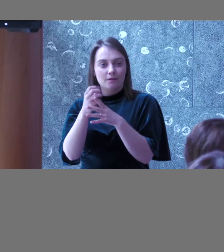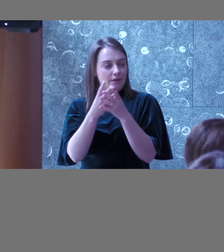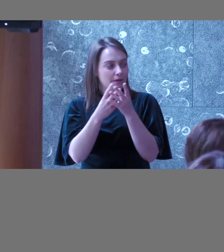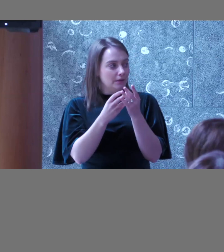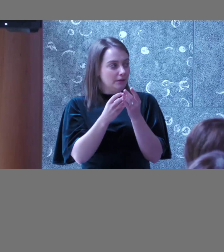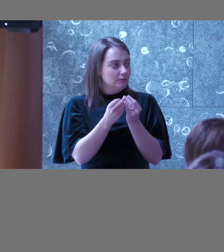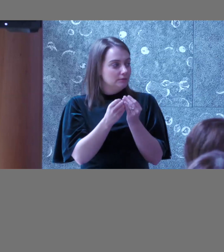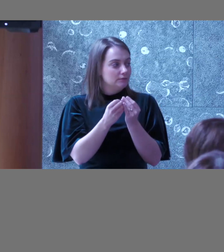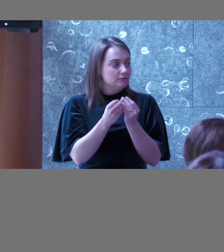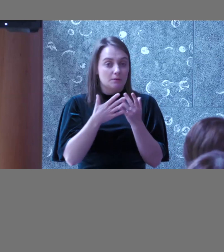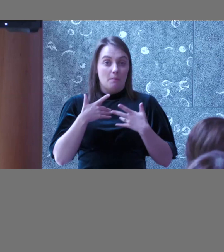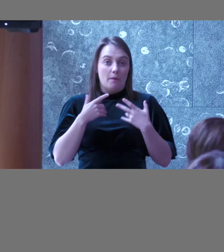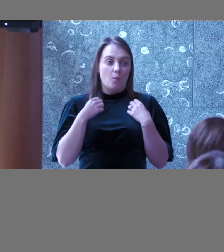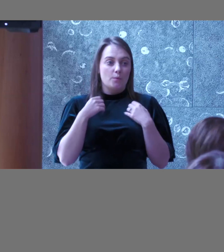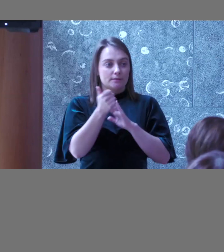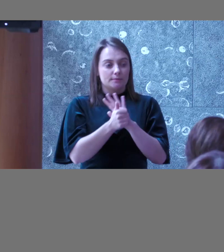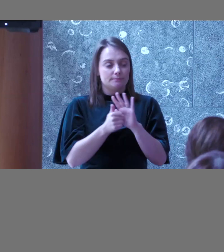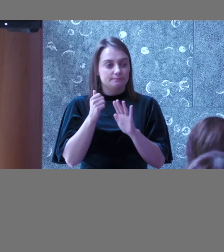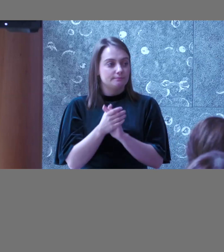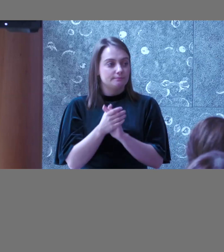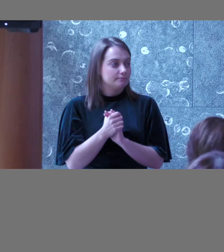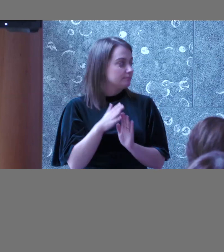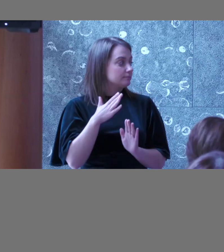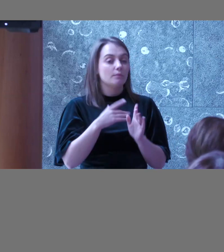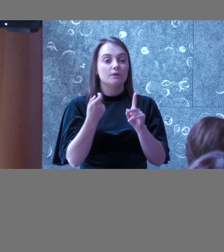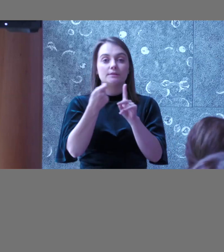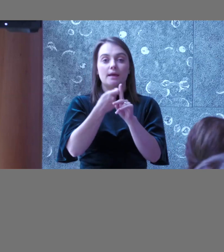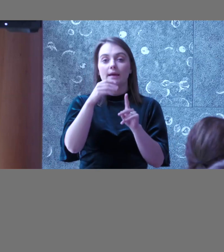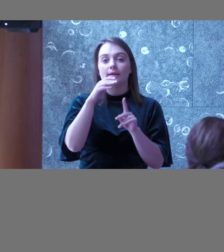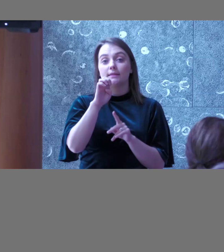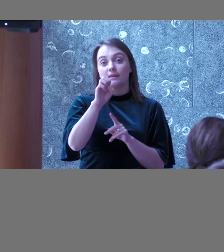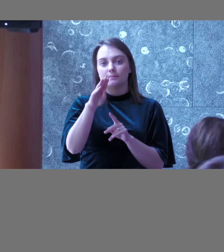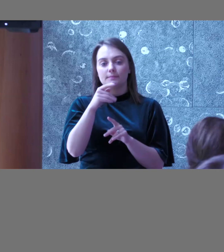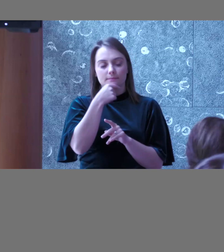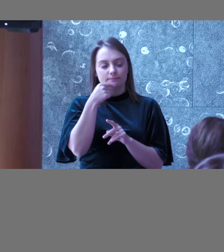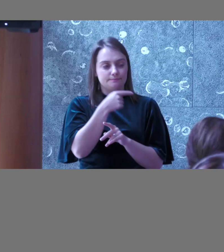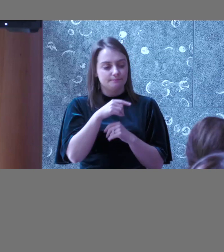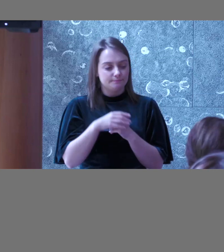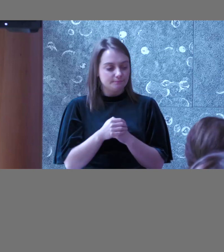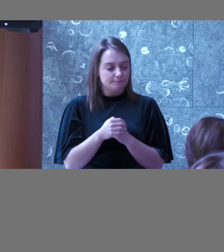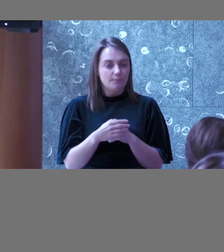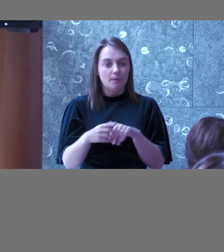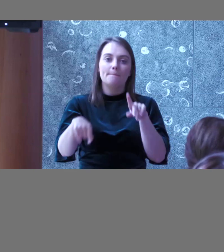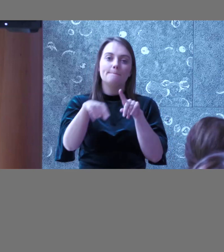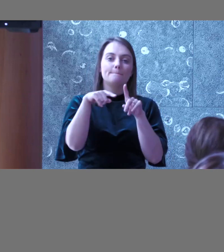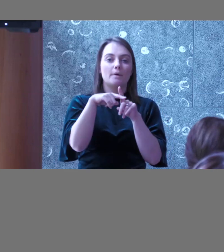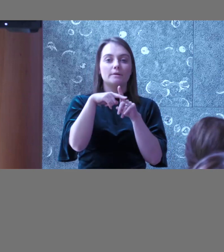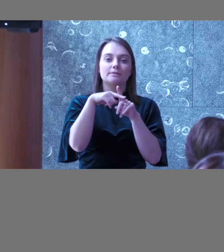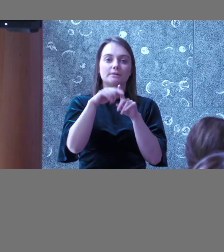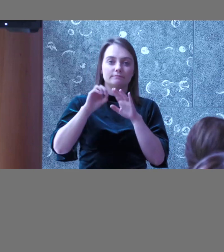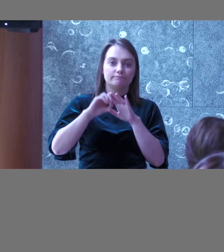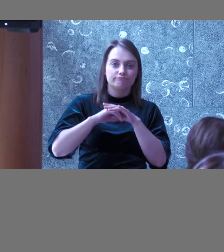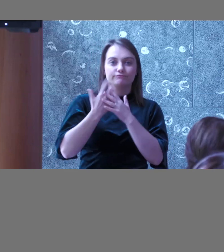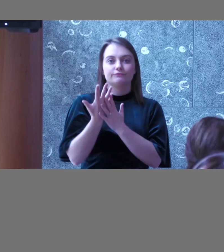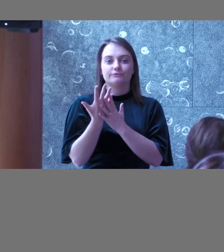that's that's my experience just to add to that I think it's the positive innovation that we should be looking at here